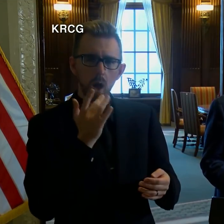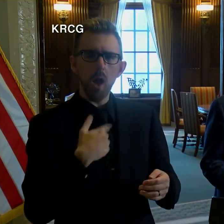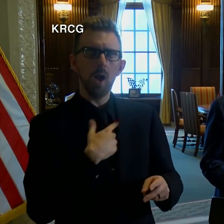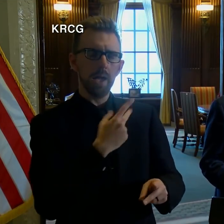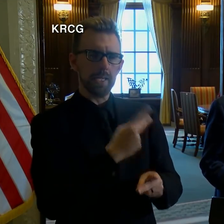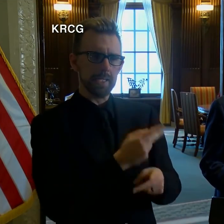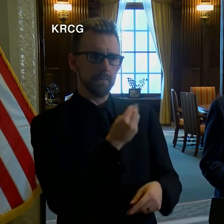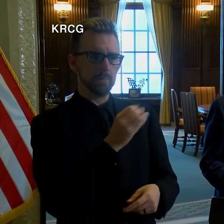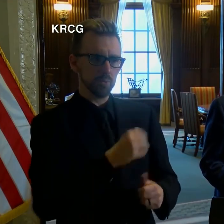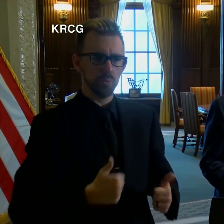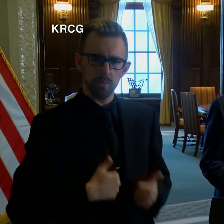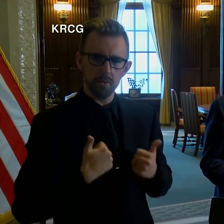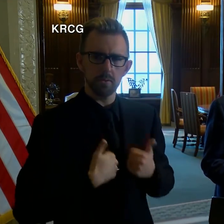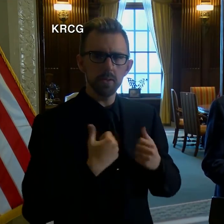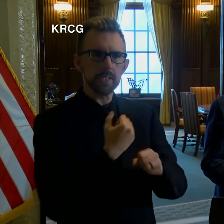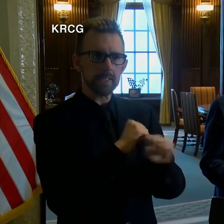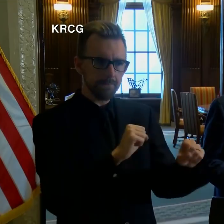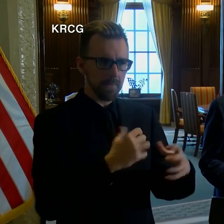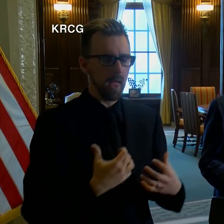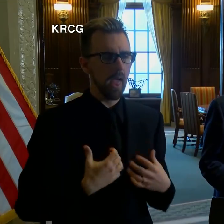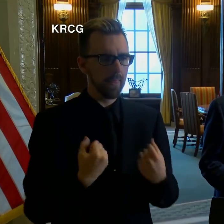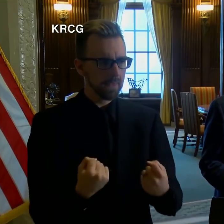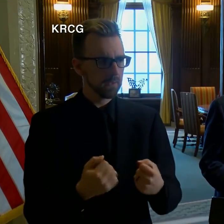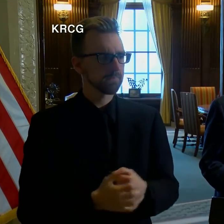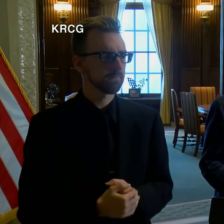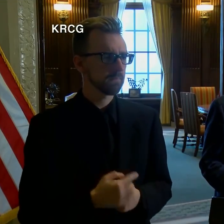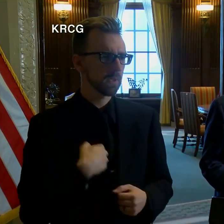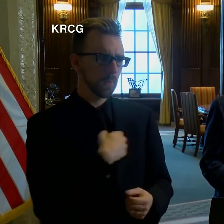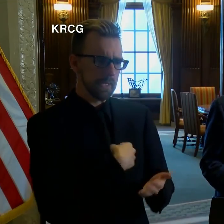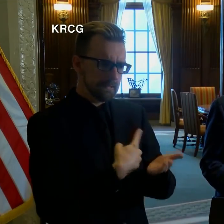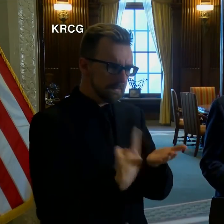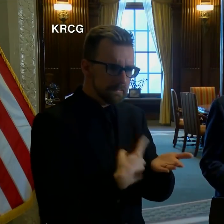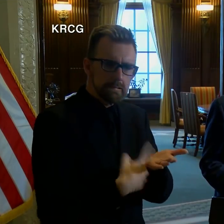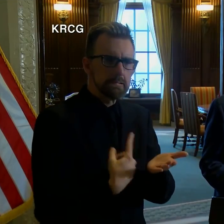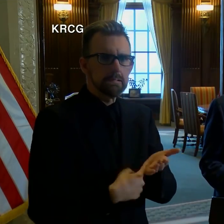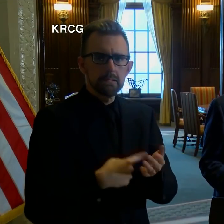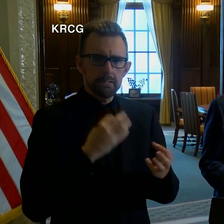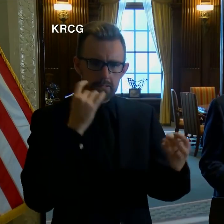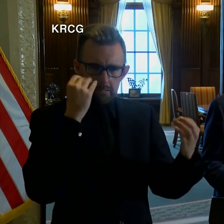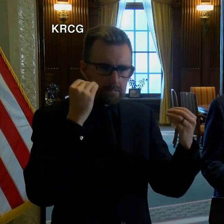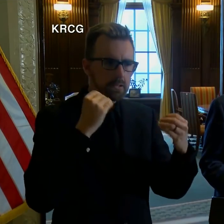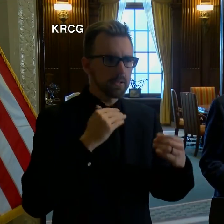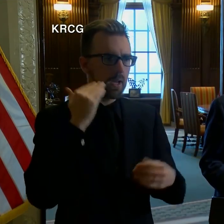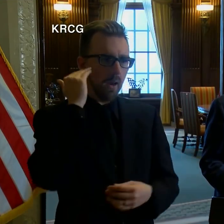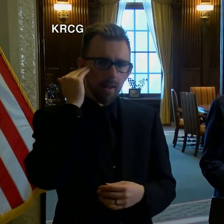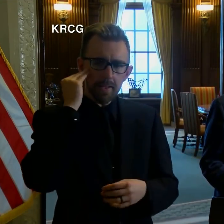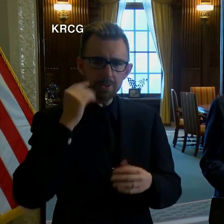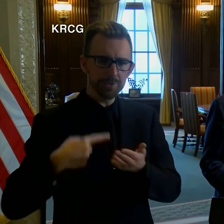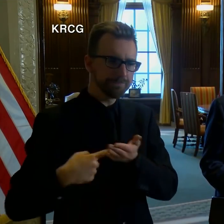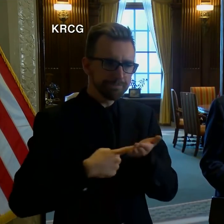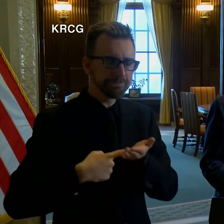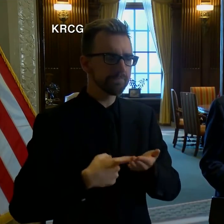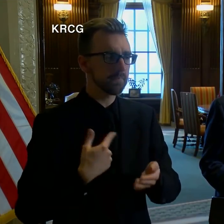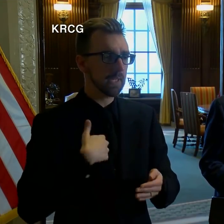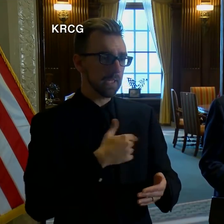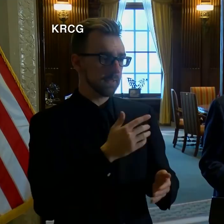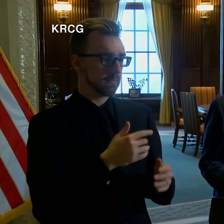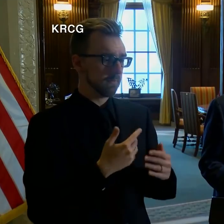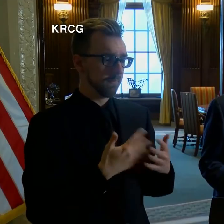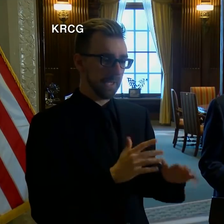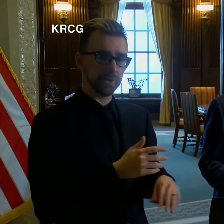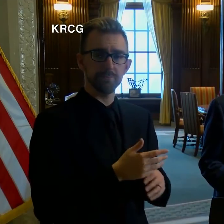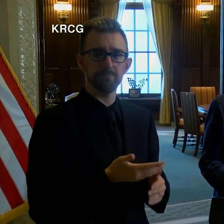and healthy, backed by intense deliberation and knowledge. And it does not stop here.